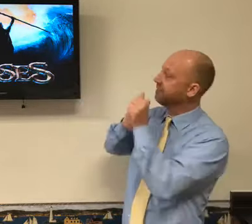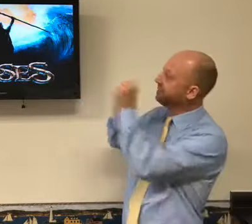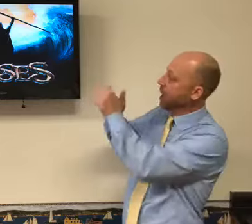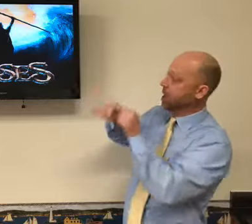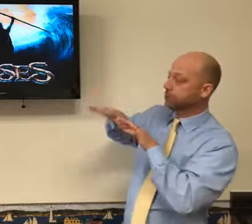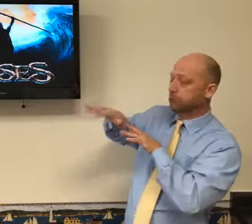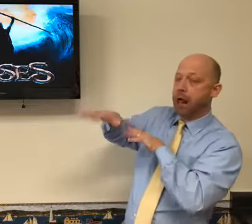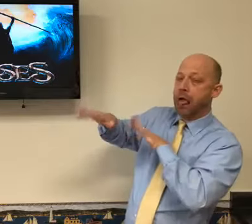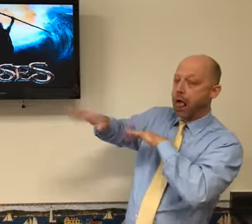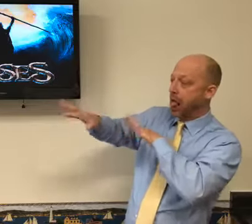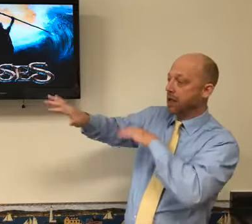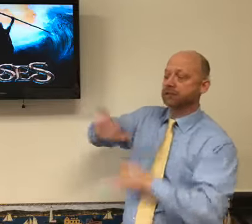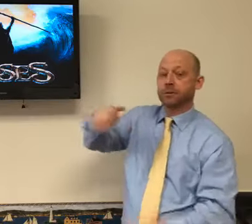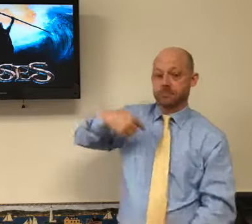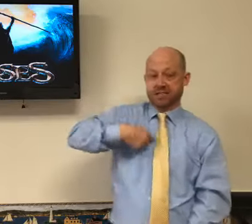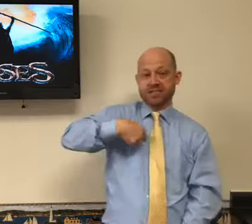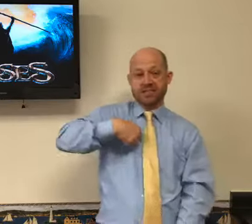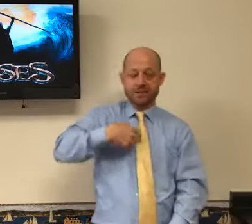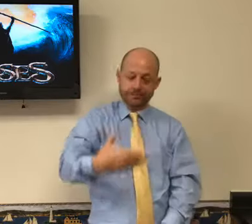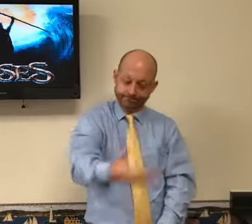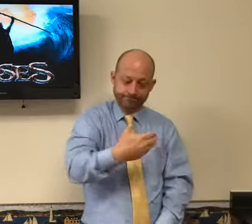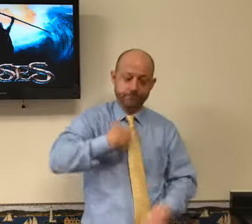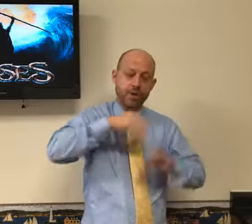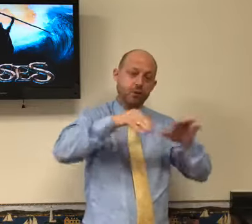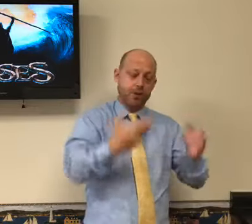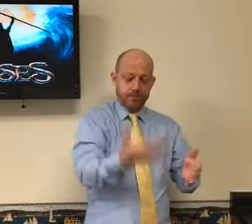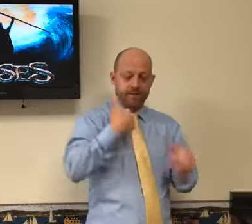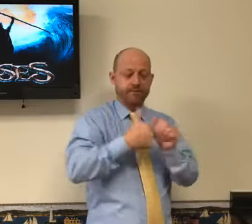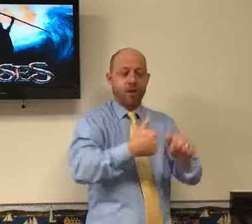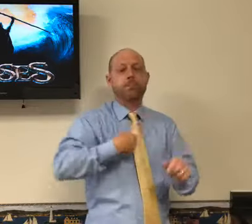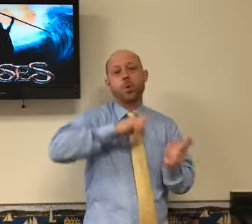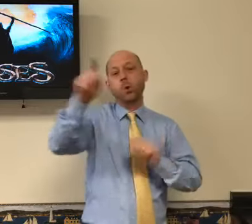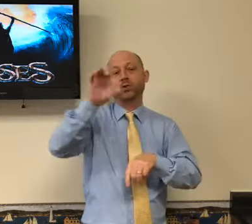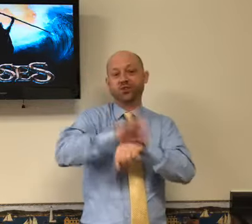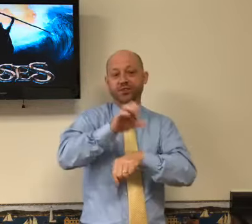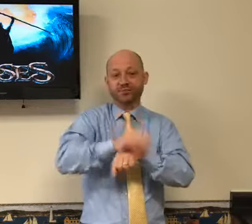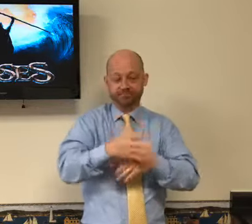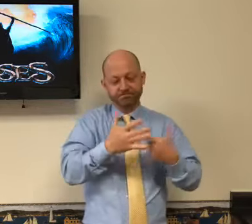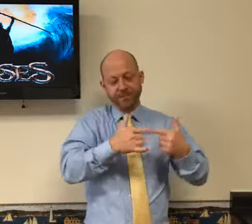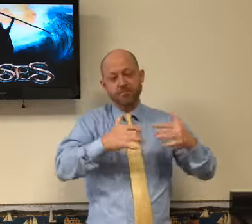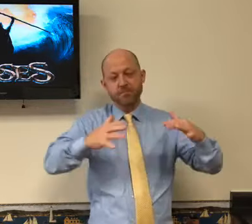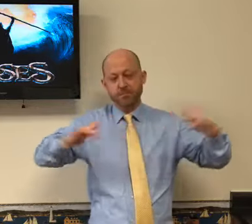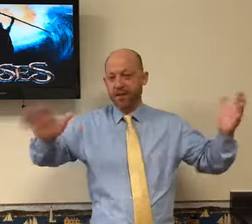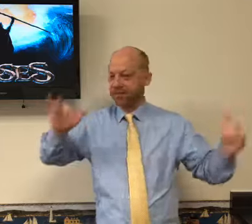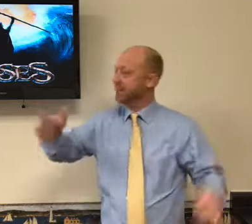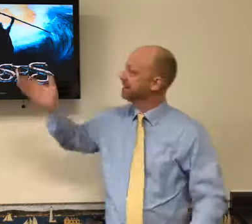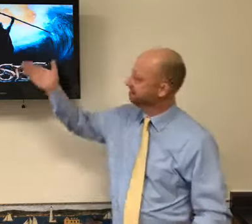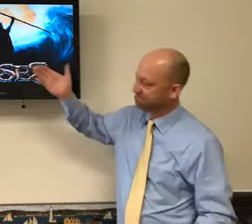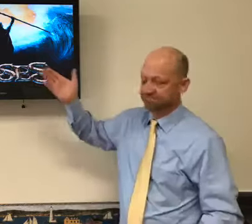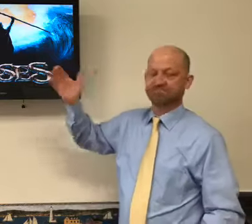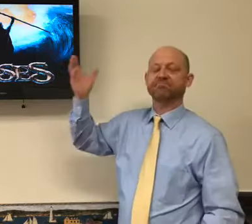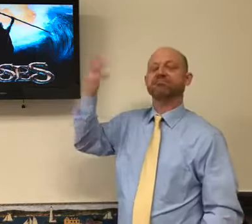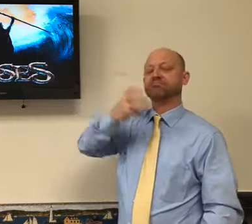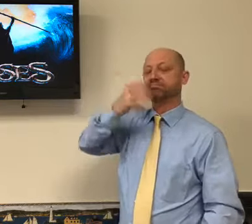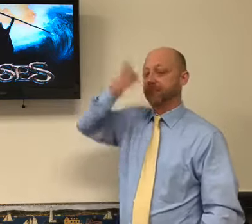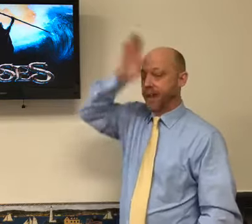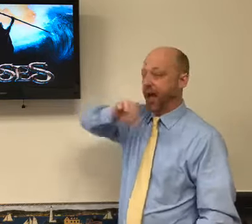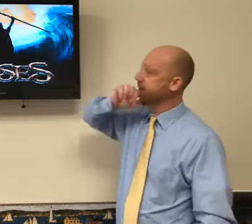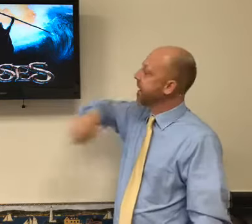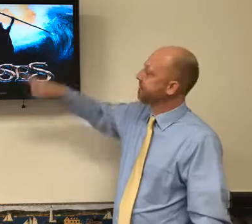he had people to follow him. Kind of the same as me. have my children follow me as I go to church and I'm